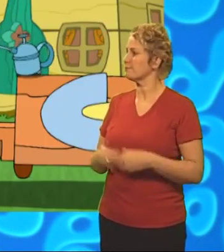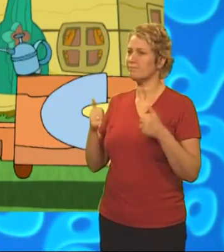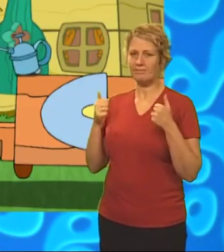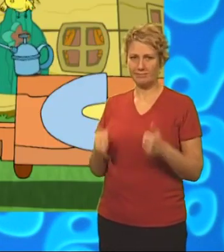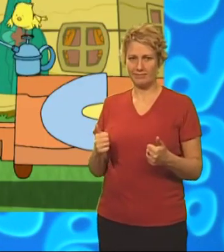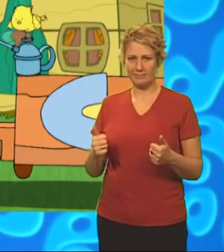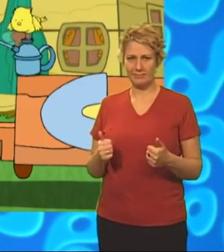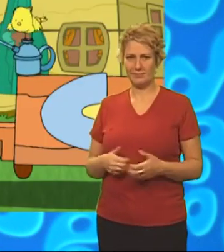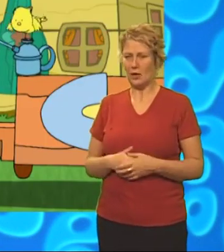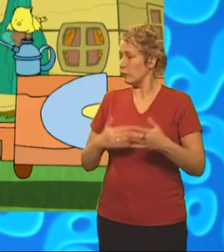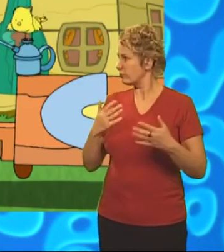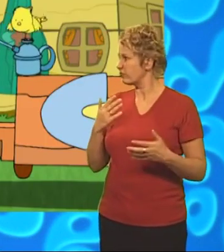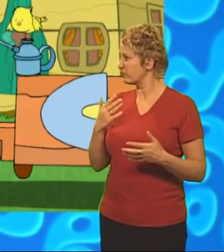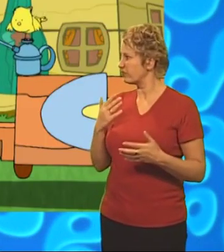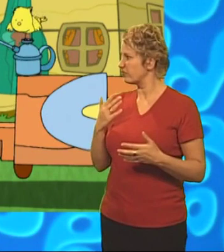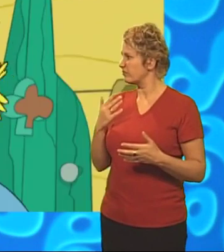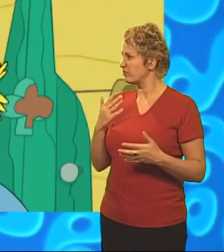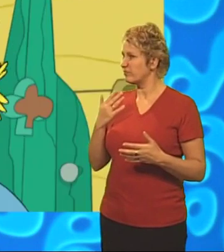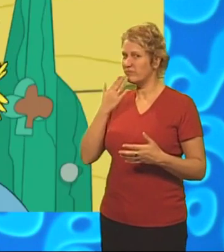That seems to have done the...